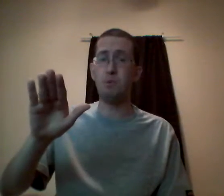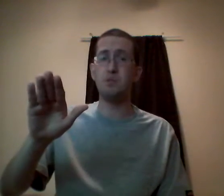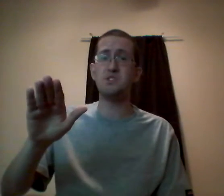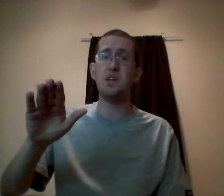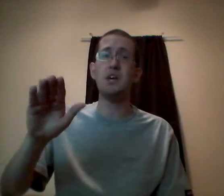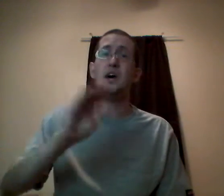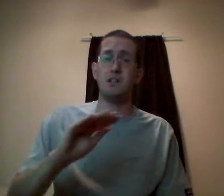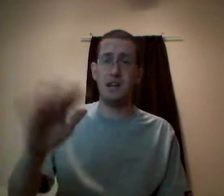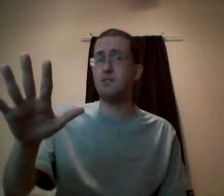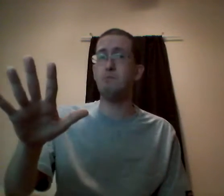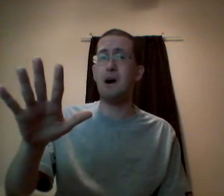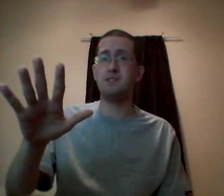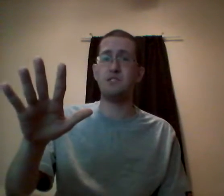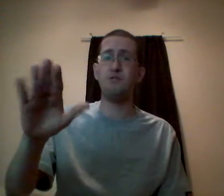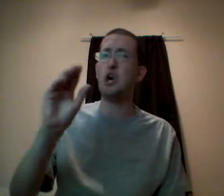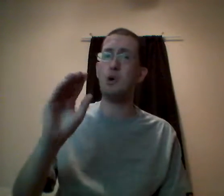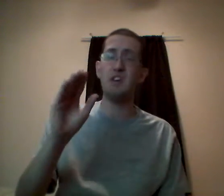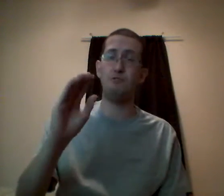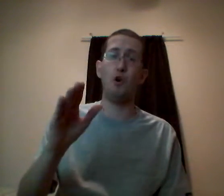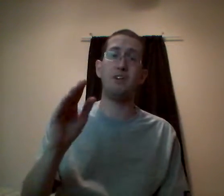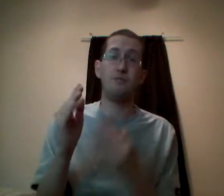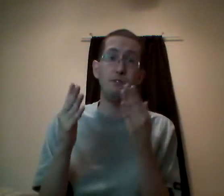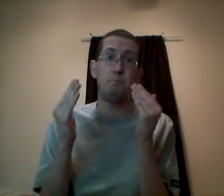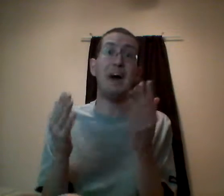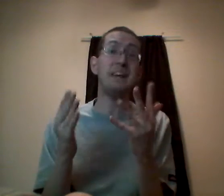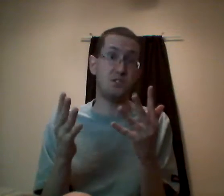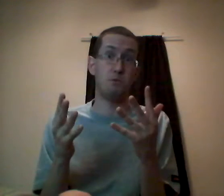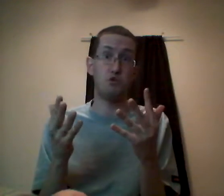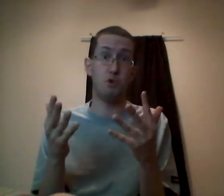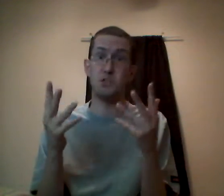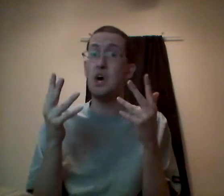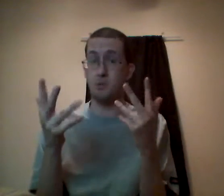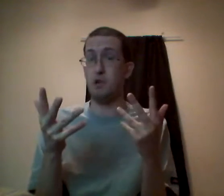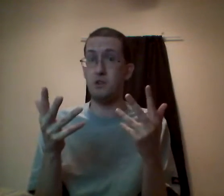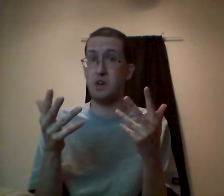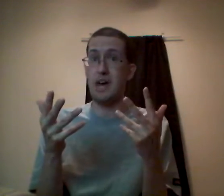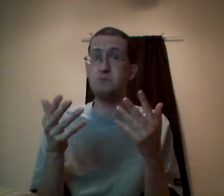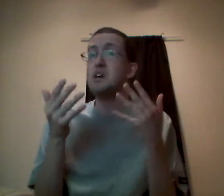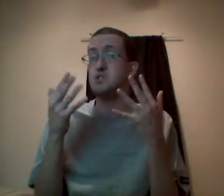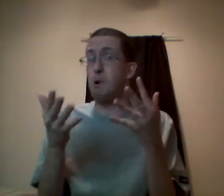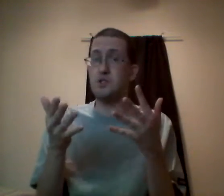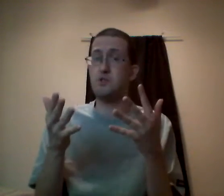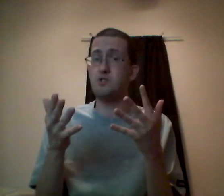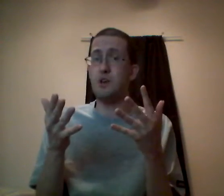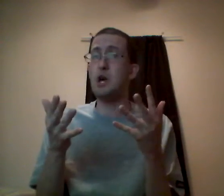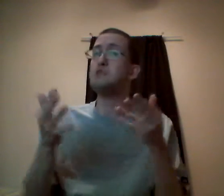publicity. Let them monetize the video in full. I've even paid some YouTubers to play their games. Sponsor those videos.